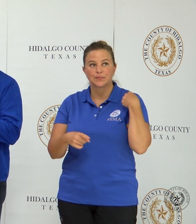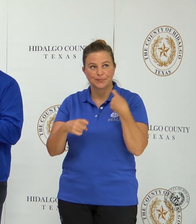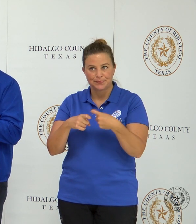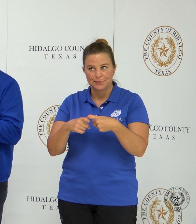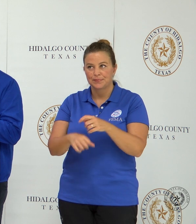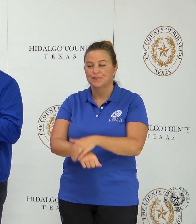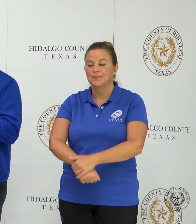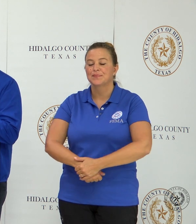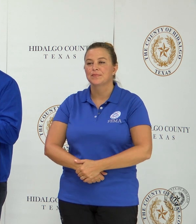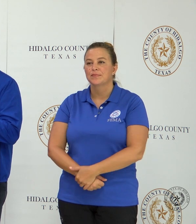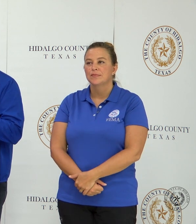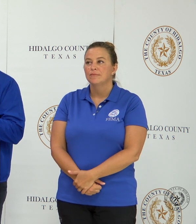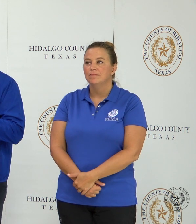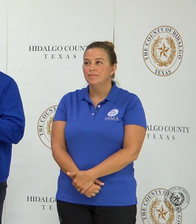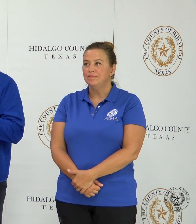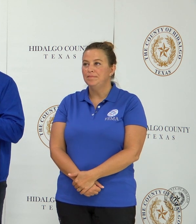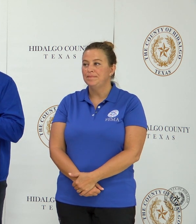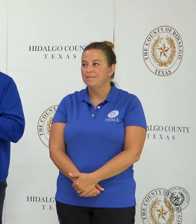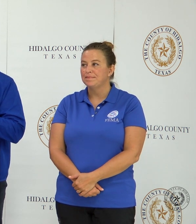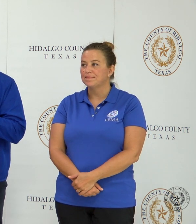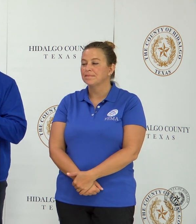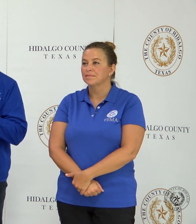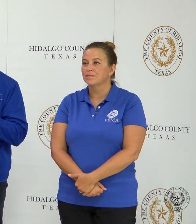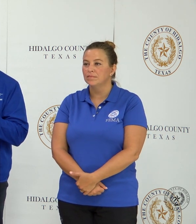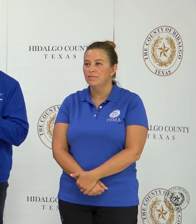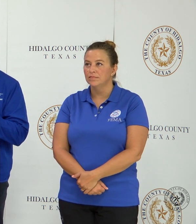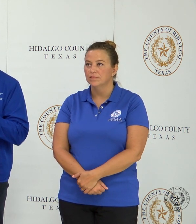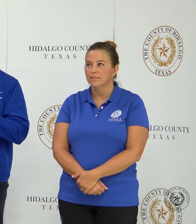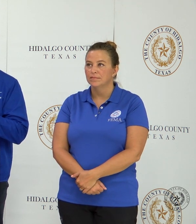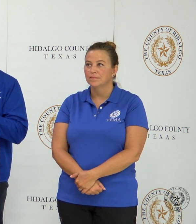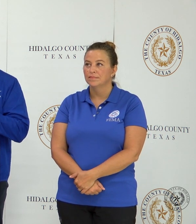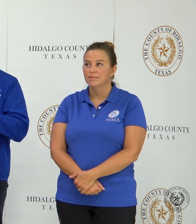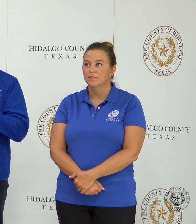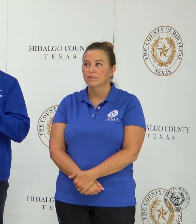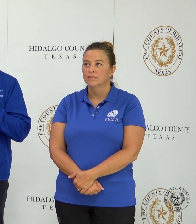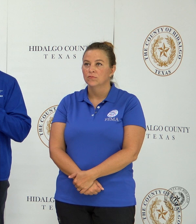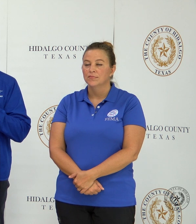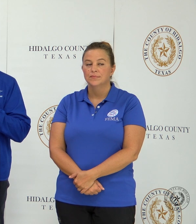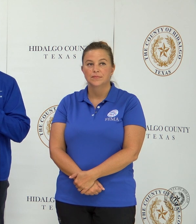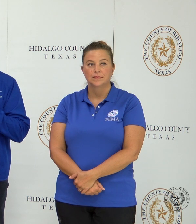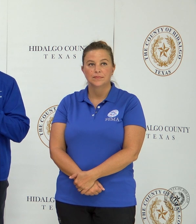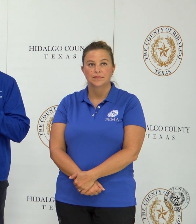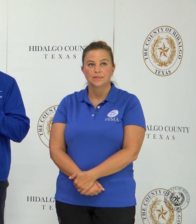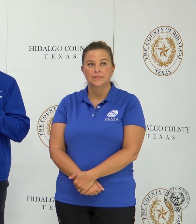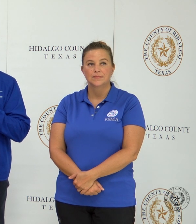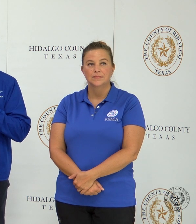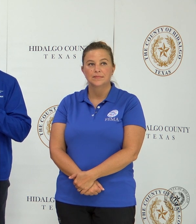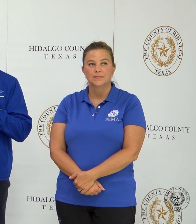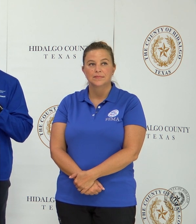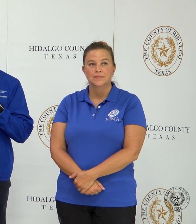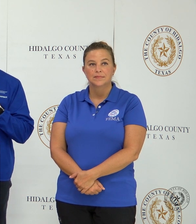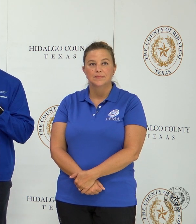Oficial de Información Pública para la Administración de Pequeños Negocios de los Estados Unidos de Norteamérica. Y la Administración de Pequeños Negocios